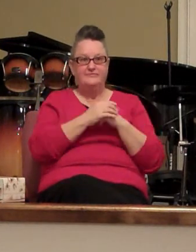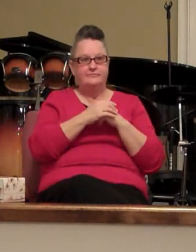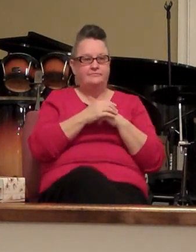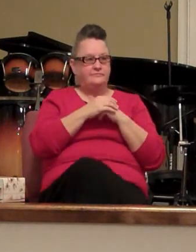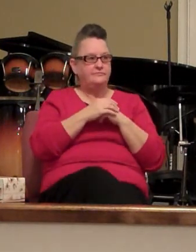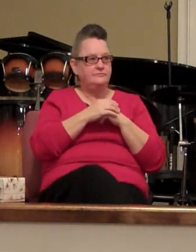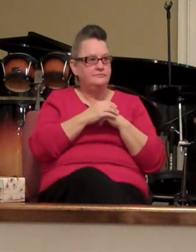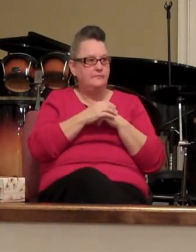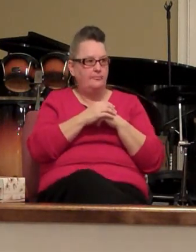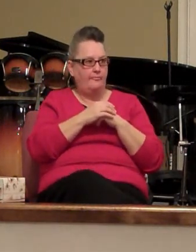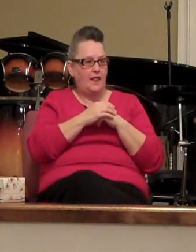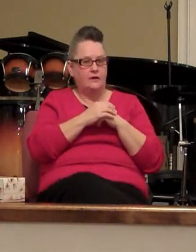A weaker anchor.